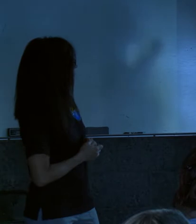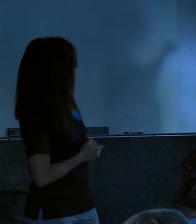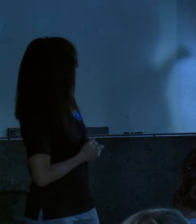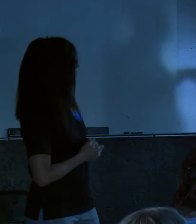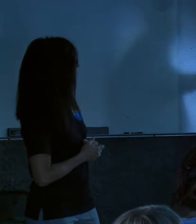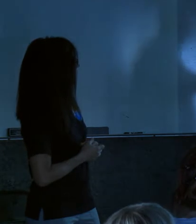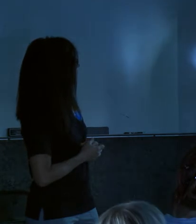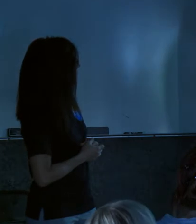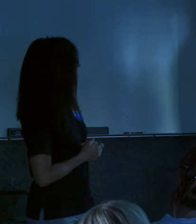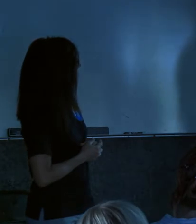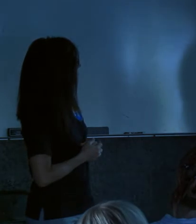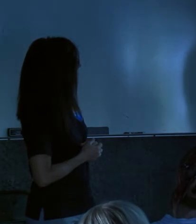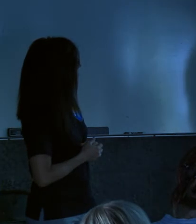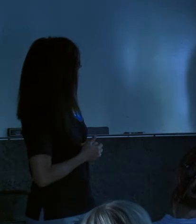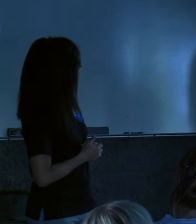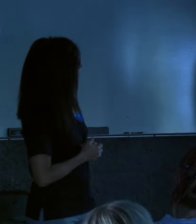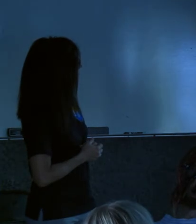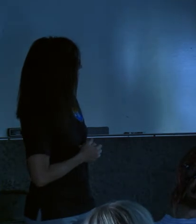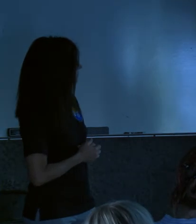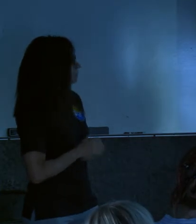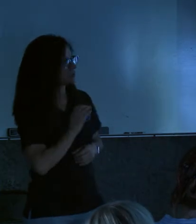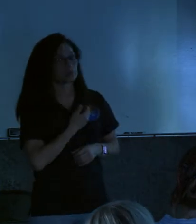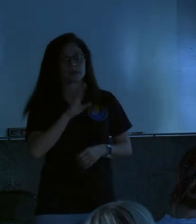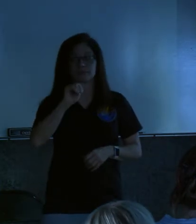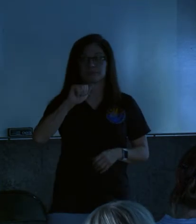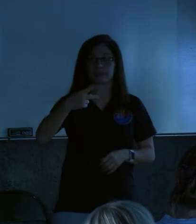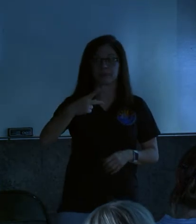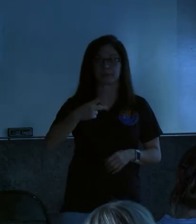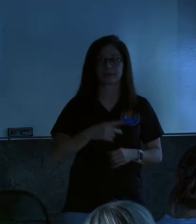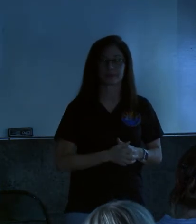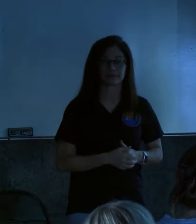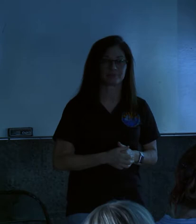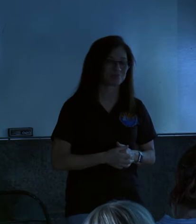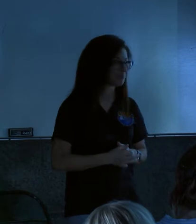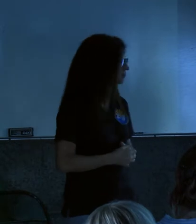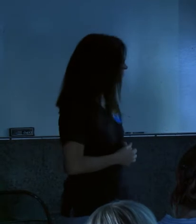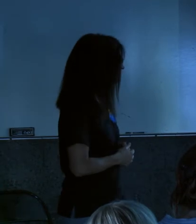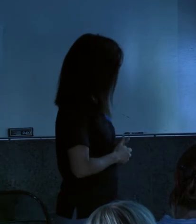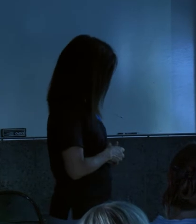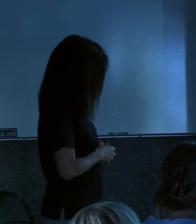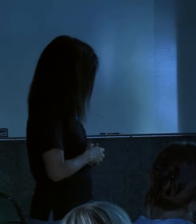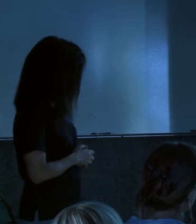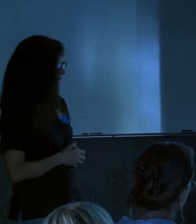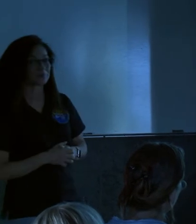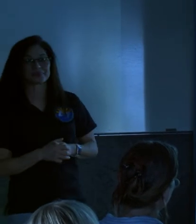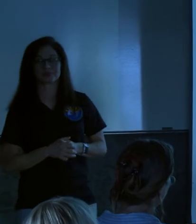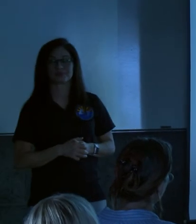There. So this is our map of the area. I'm out of the camera, so they're going to yell at me. I've to be quick.